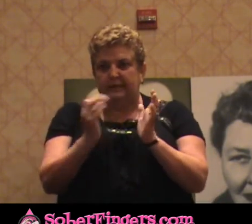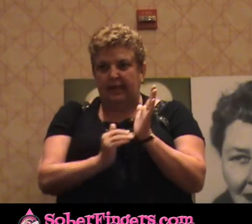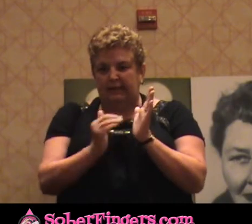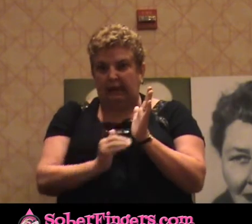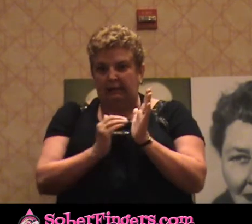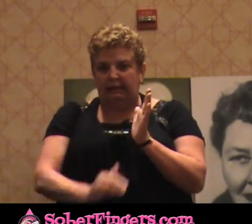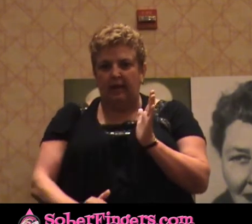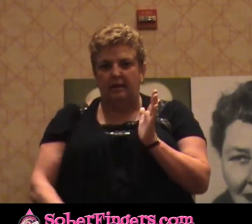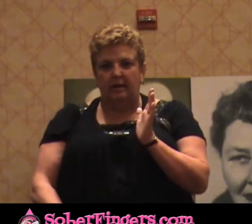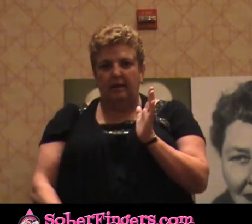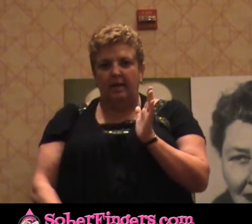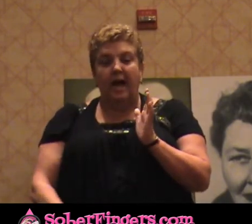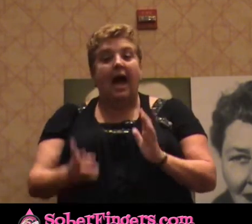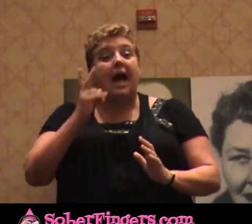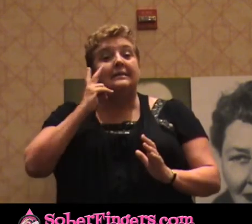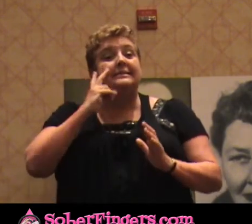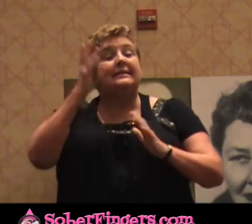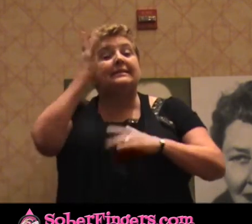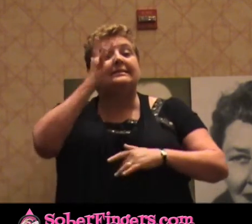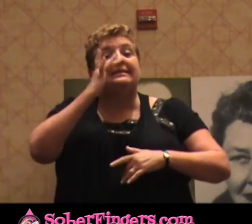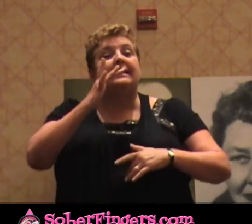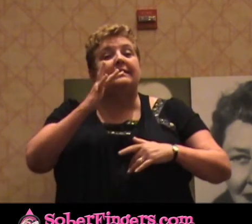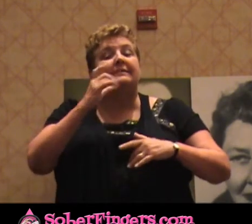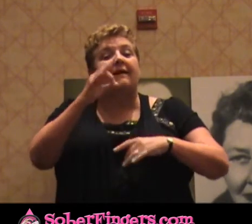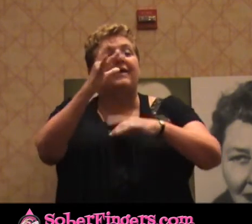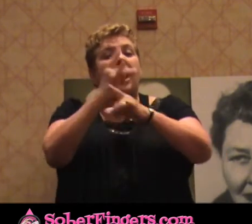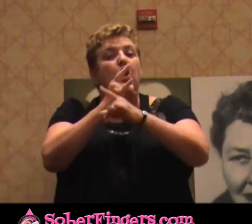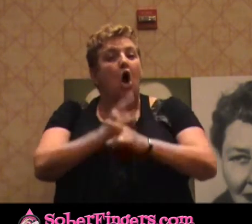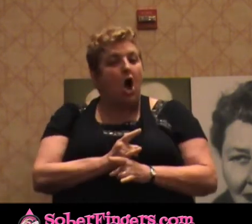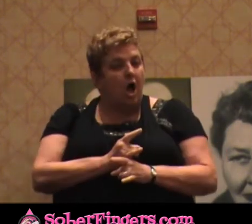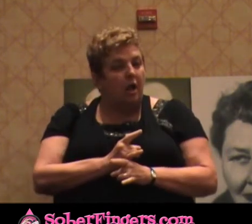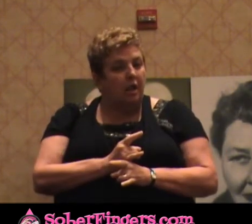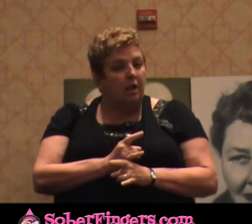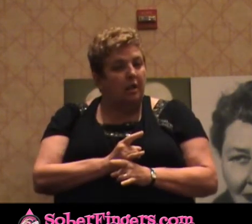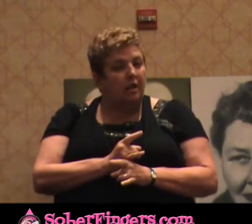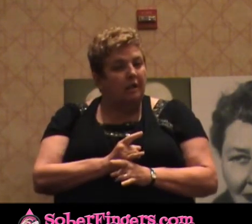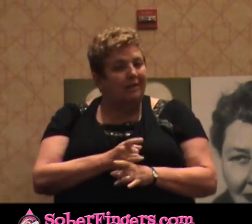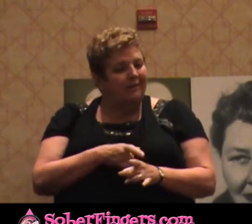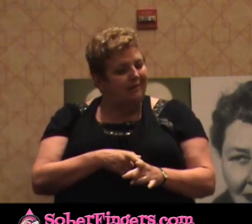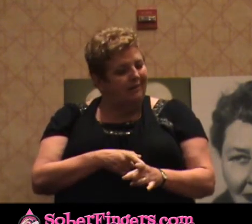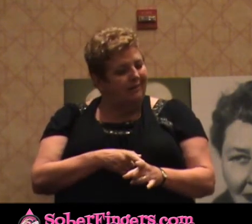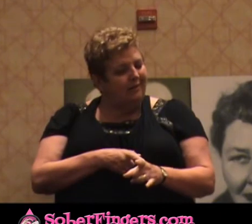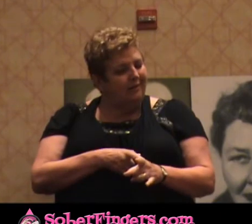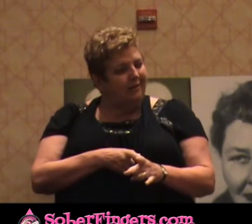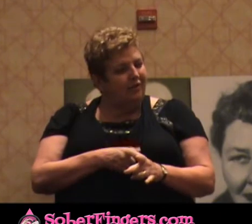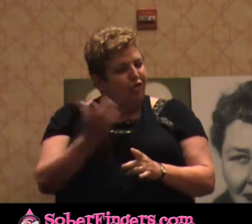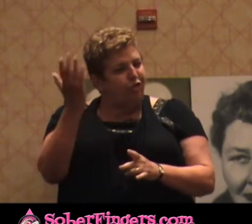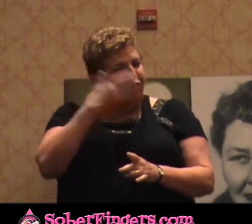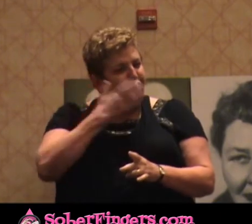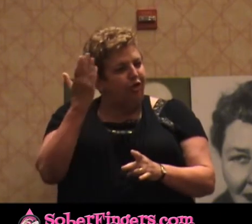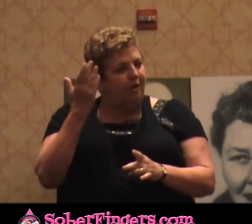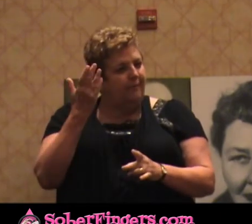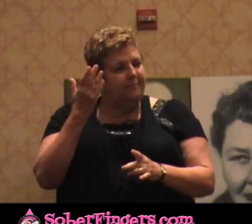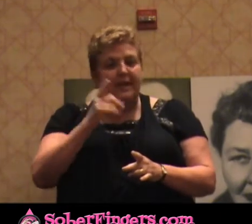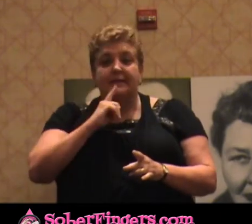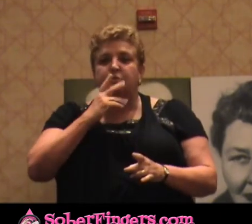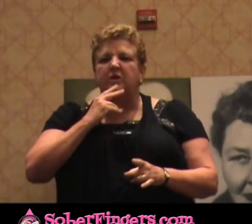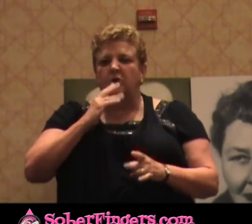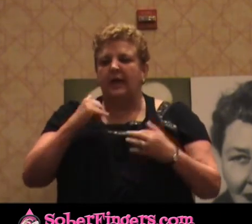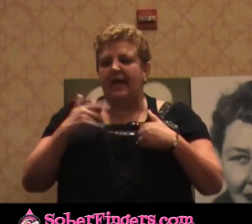I see the disease of alcohol as a manifesting itself. That's what makes it so insidious. It's real cute. I have a neighbor. They moved recently.